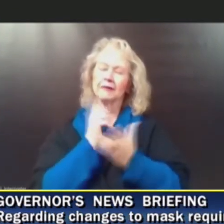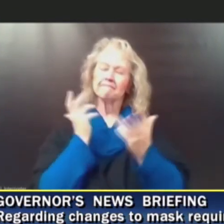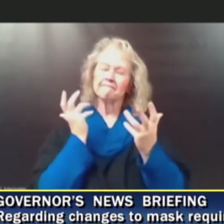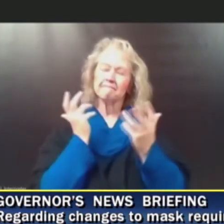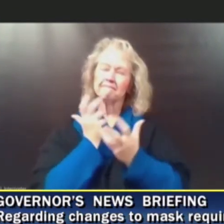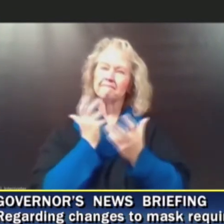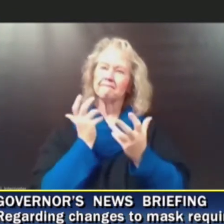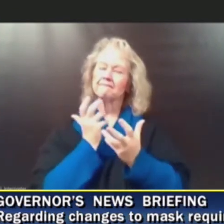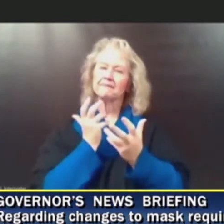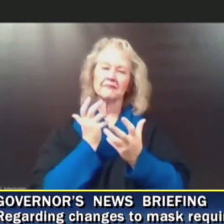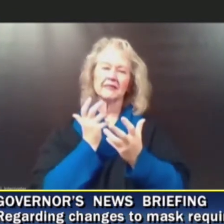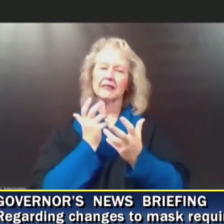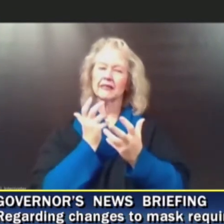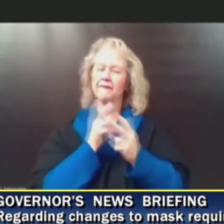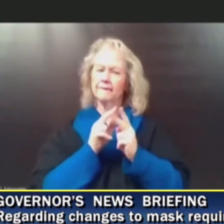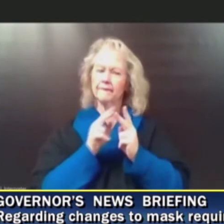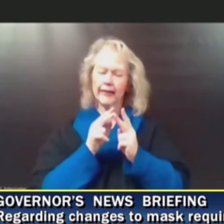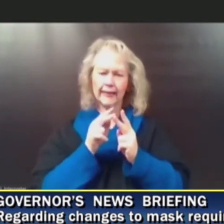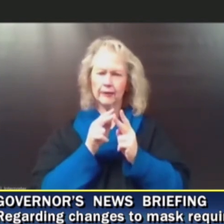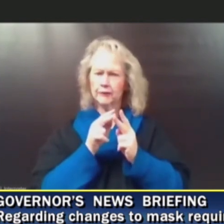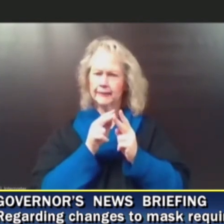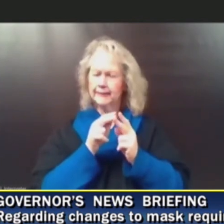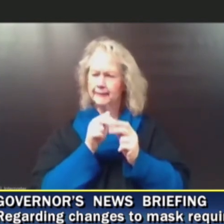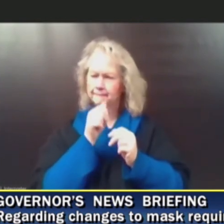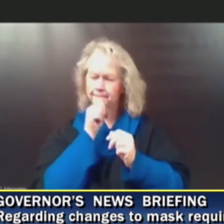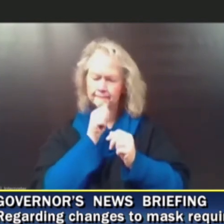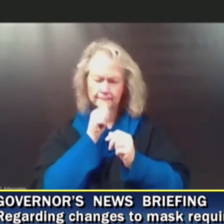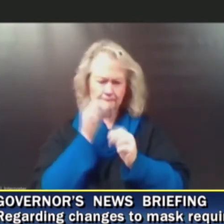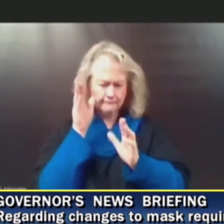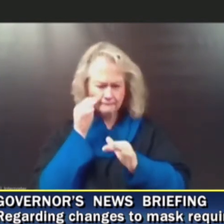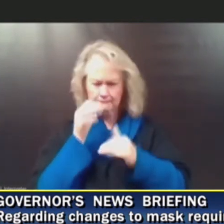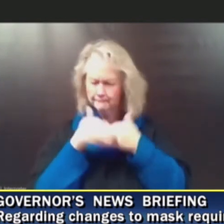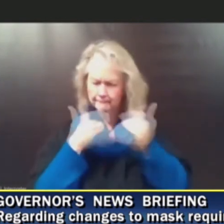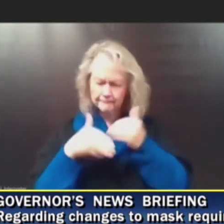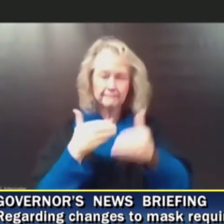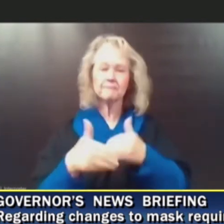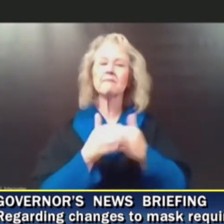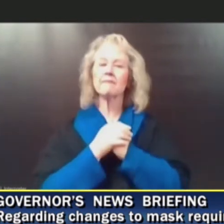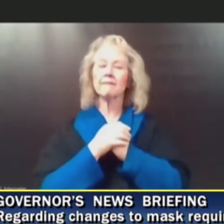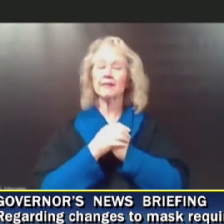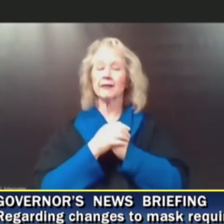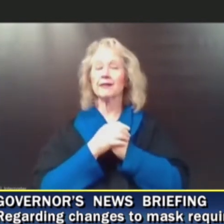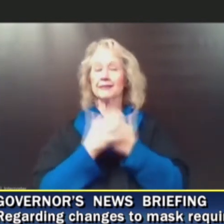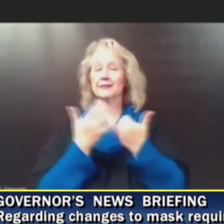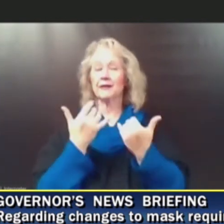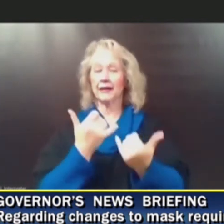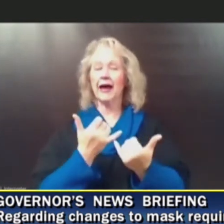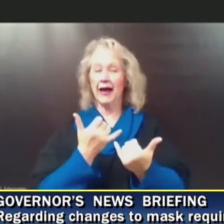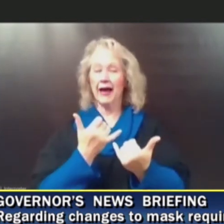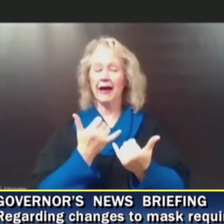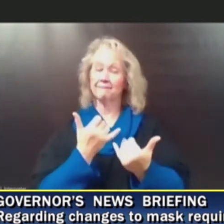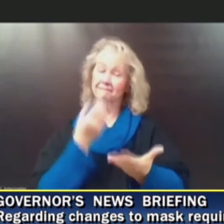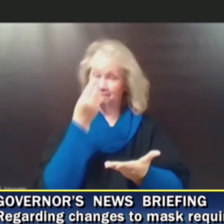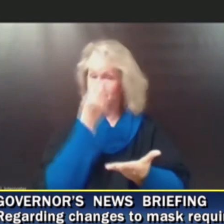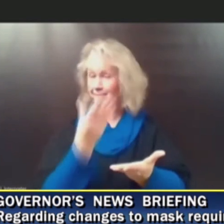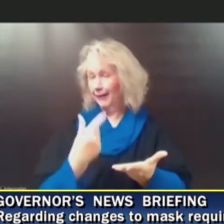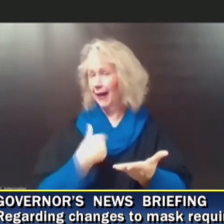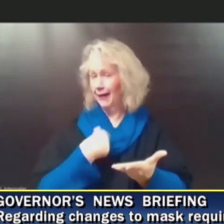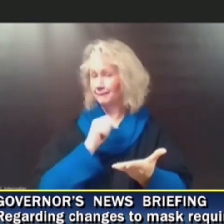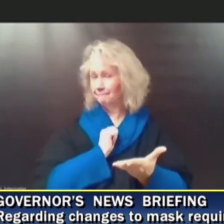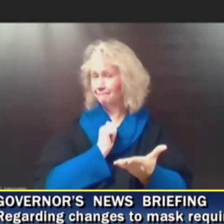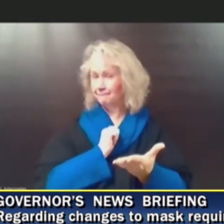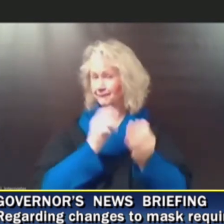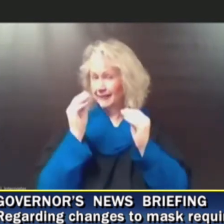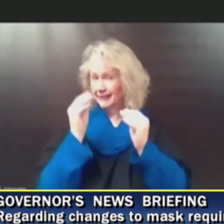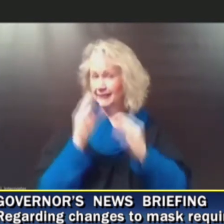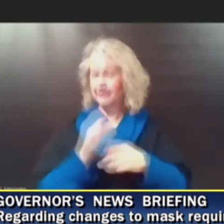incredibly persistent in that and right now I want to say that I'm an educator and I